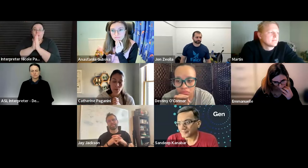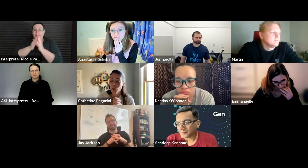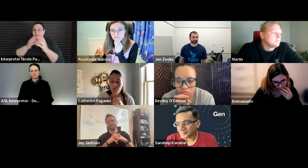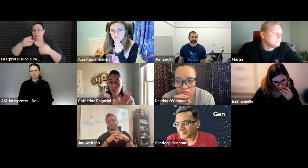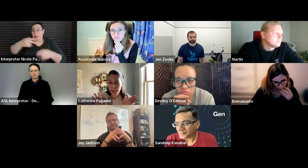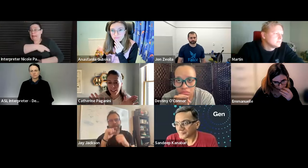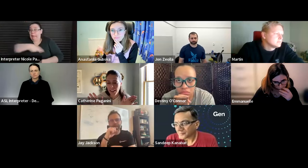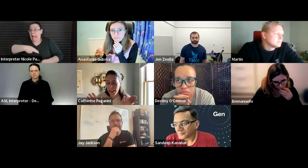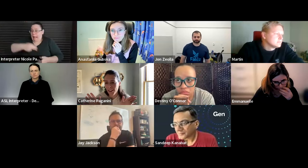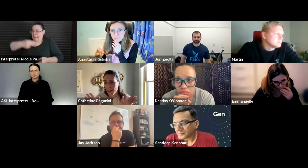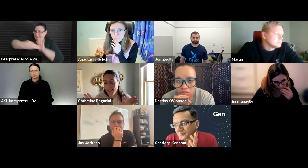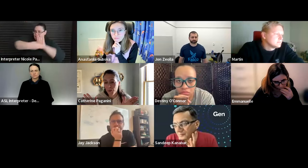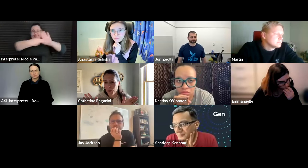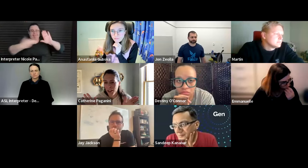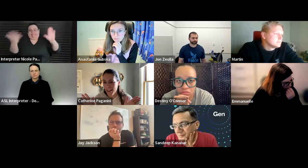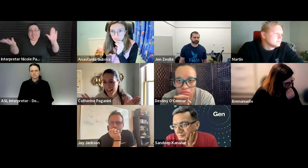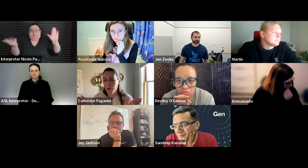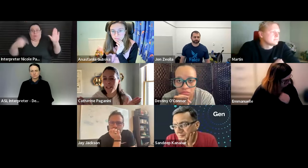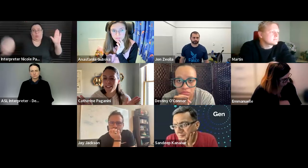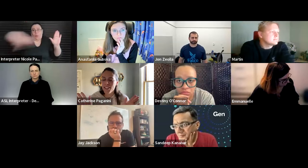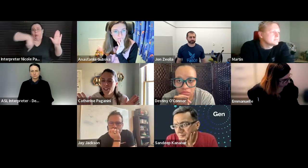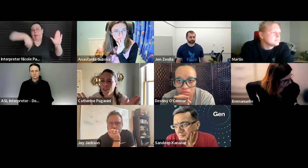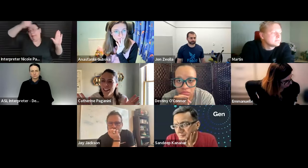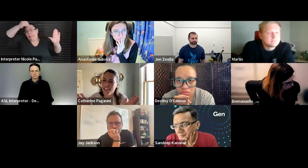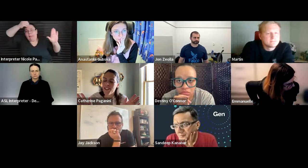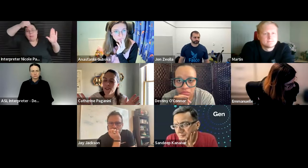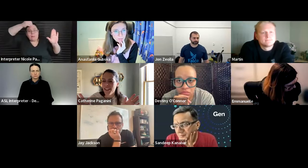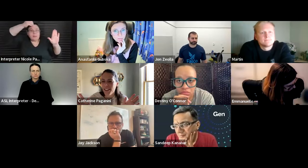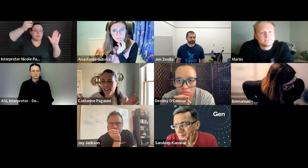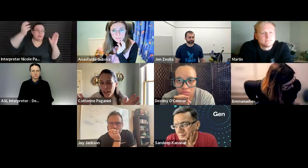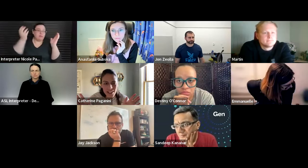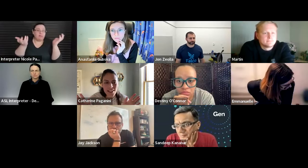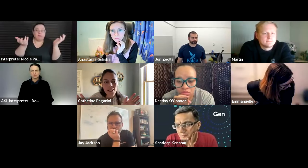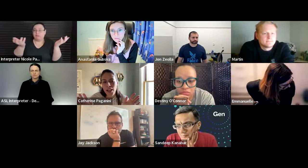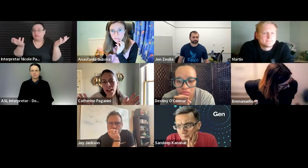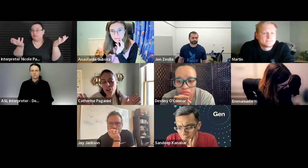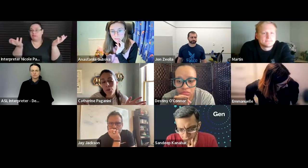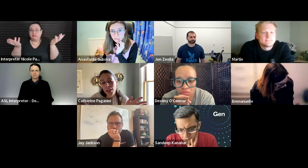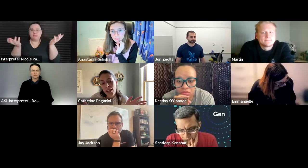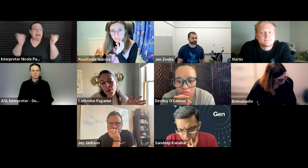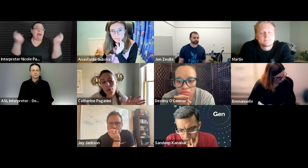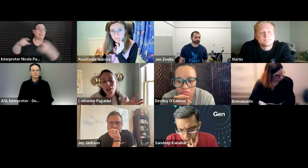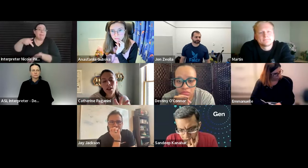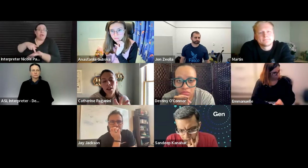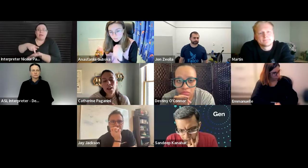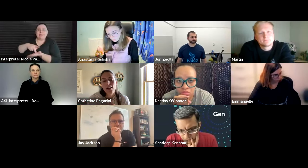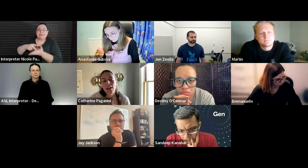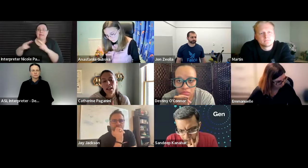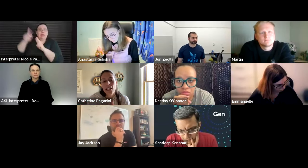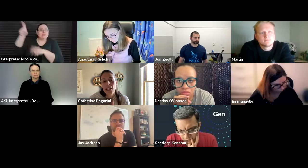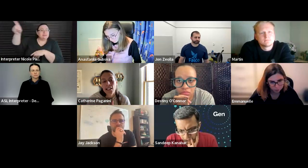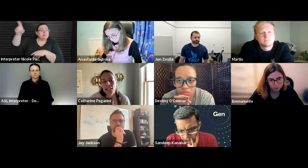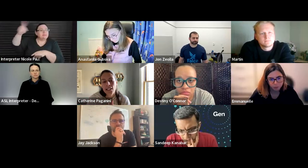um so i i think we can actually basically do that uh in paris we have to come up with a name